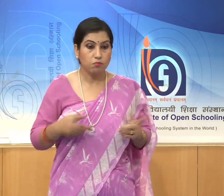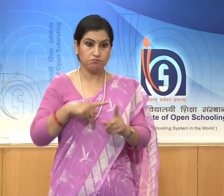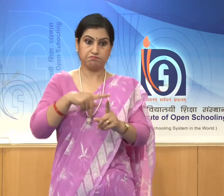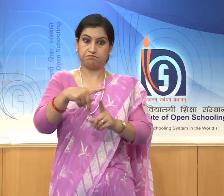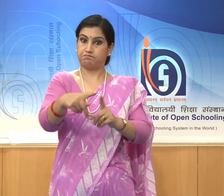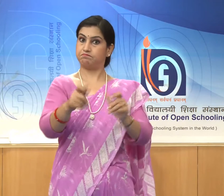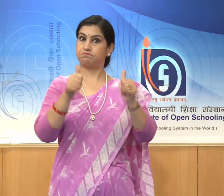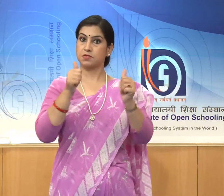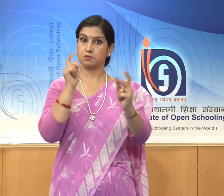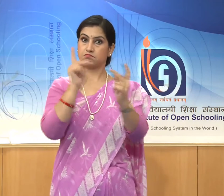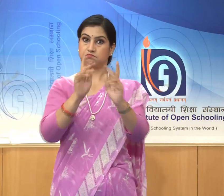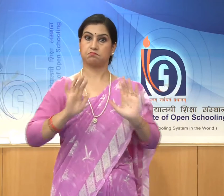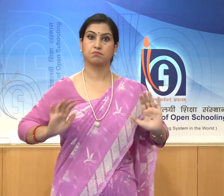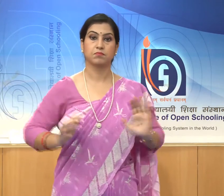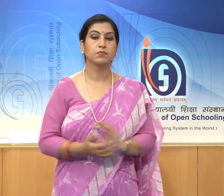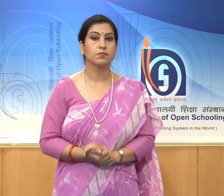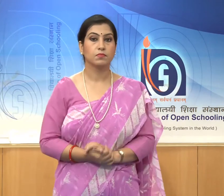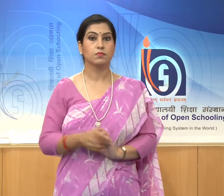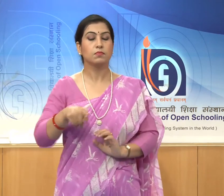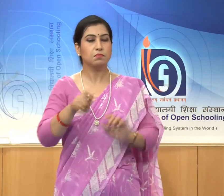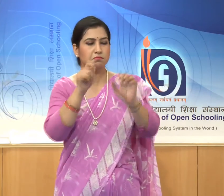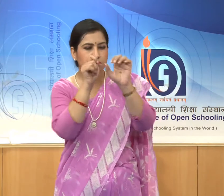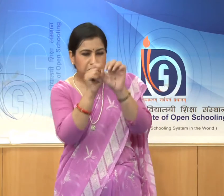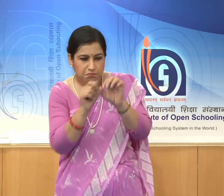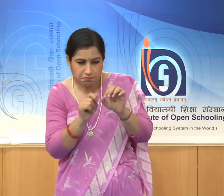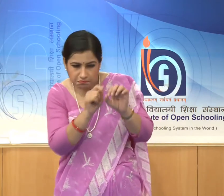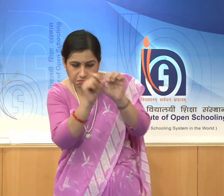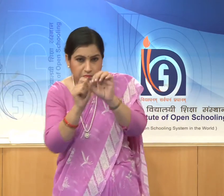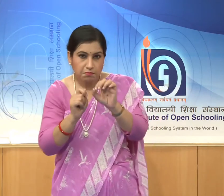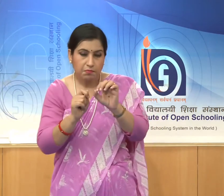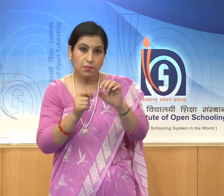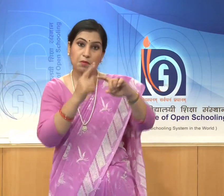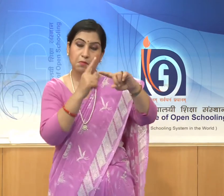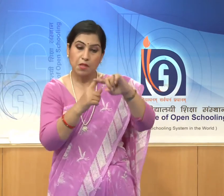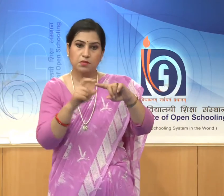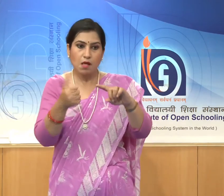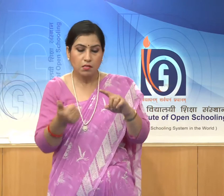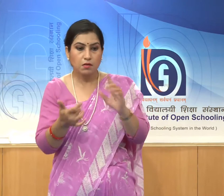in carving and other techniques.